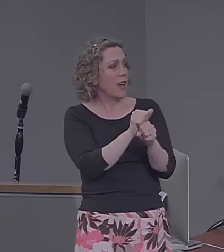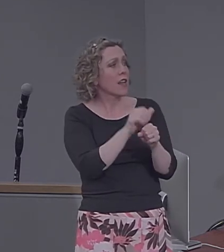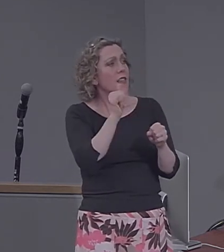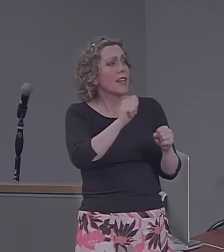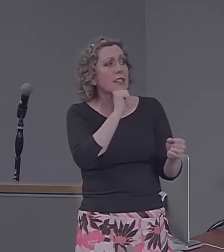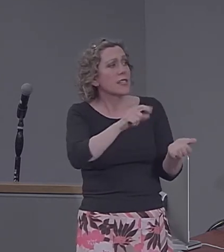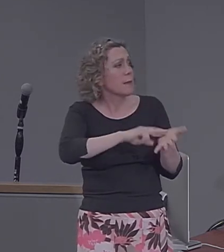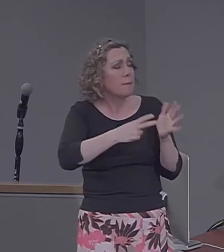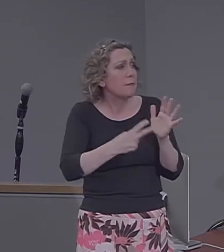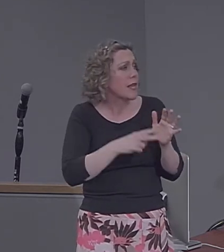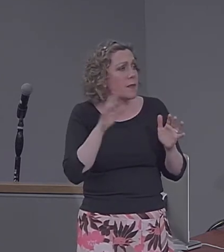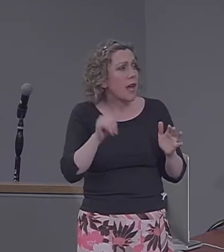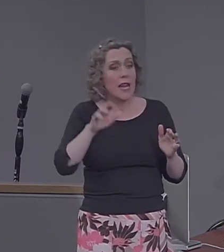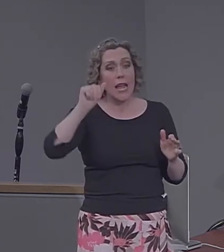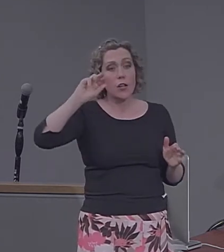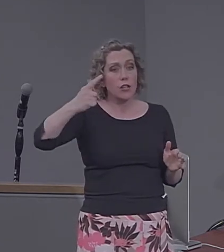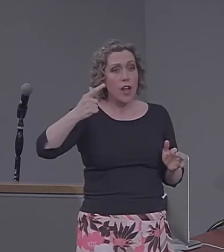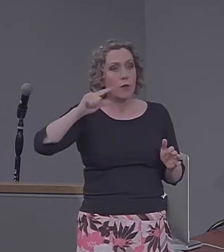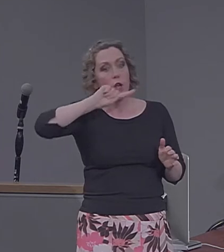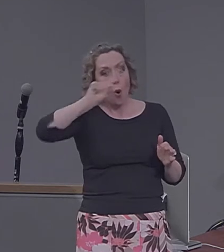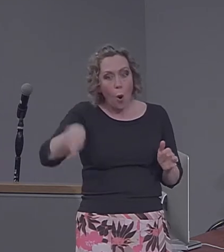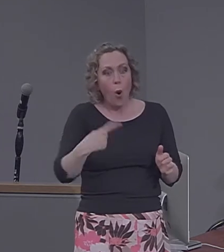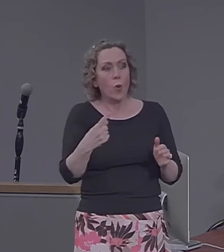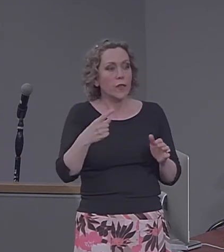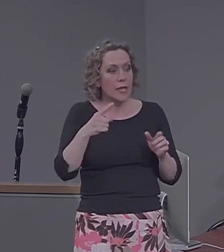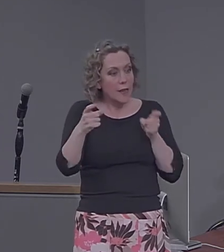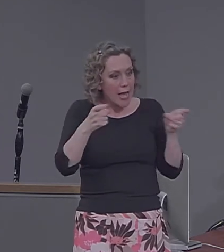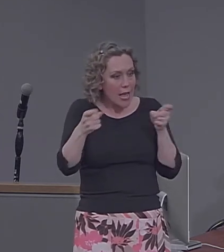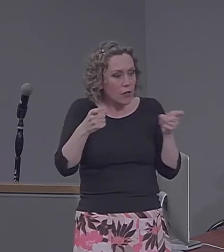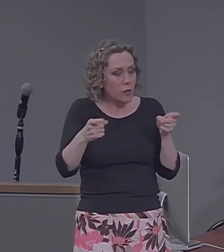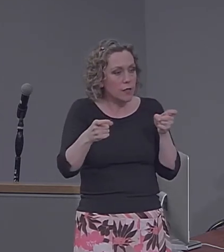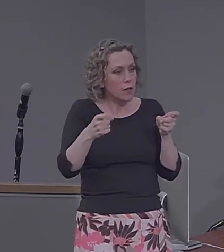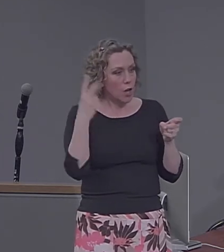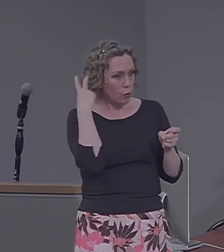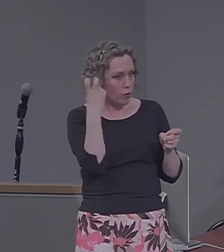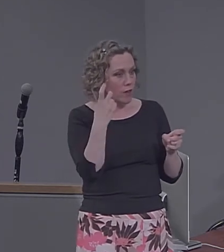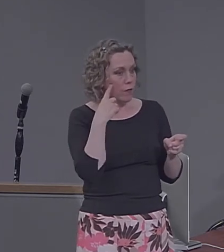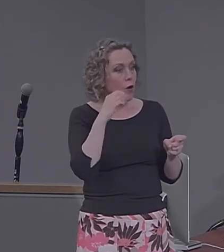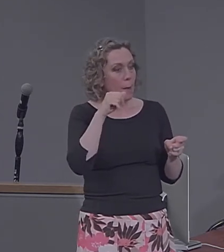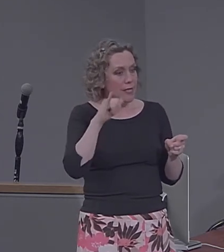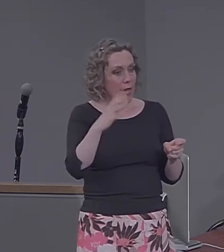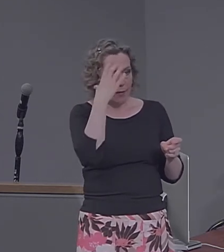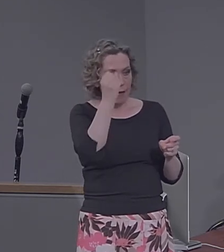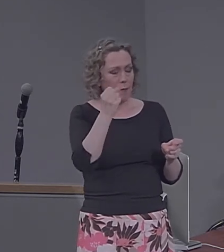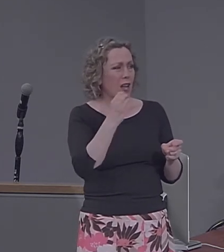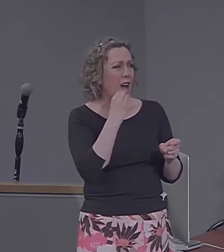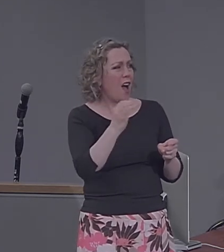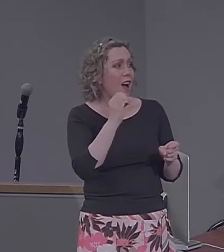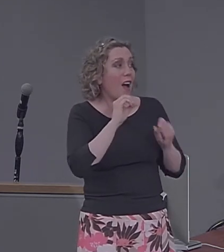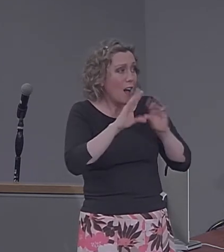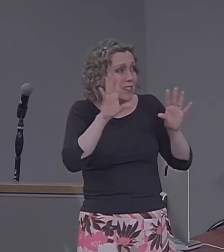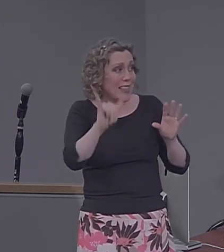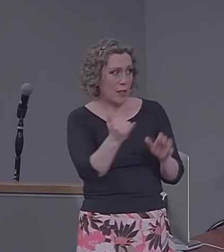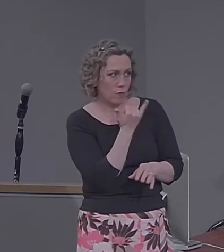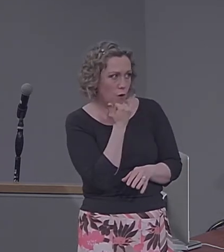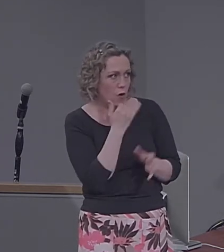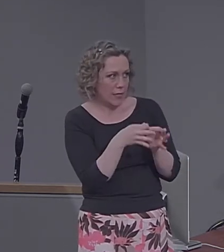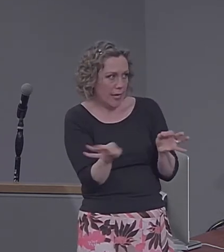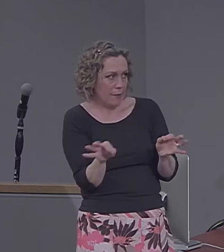angular gyrus only does episodic retrieval. Clearly, that's wrong. And I don't know that we have